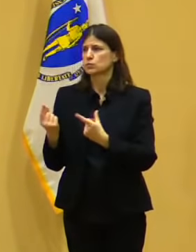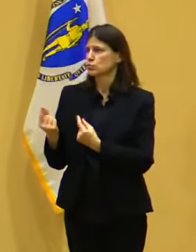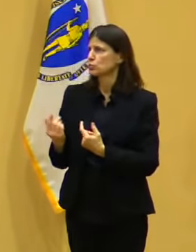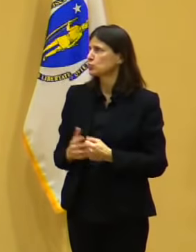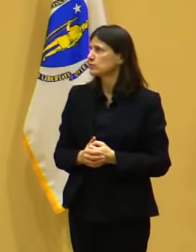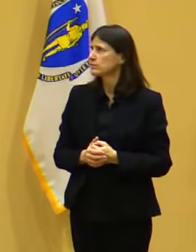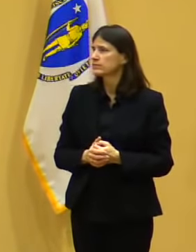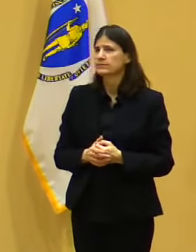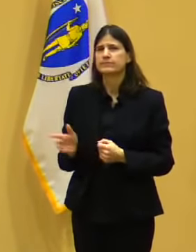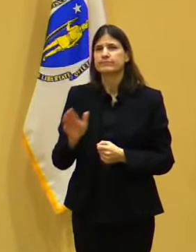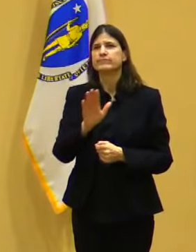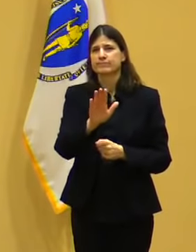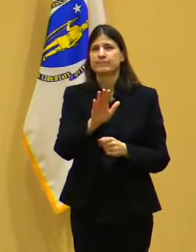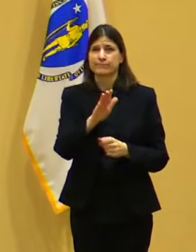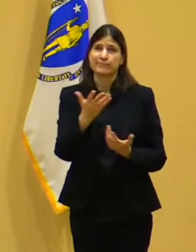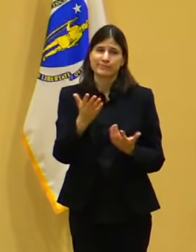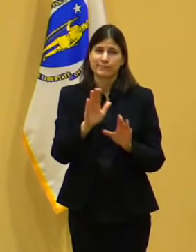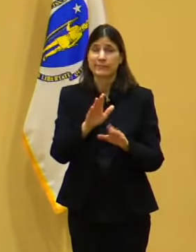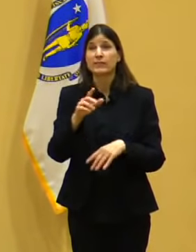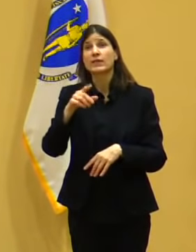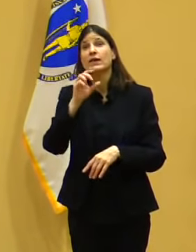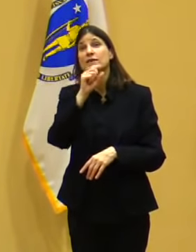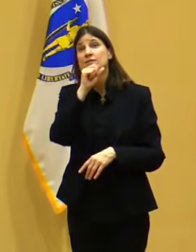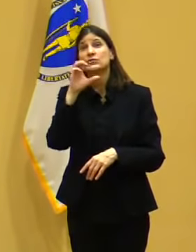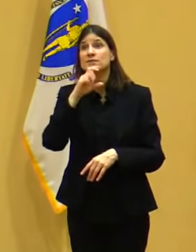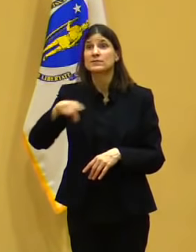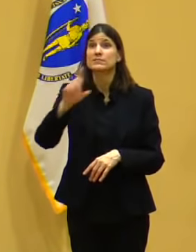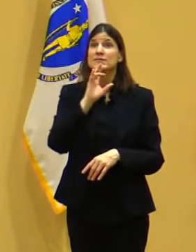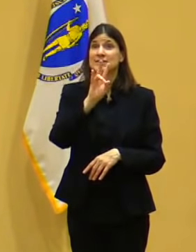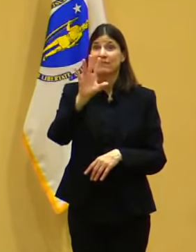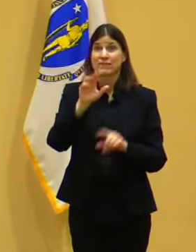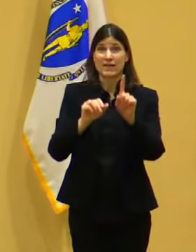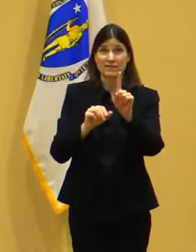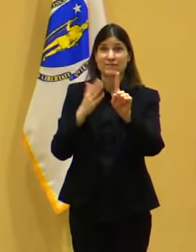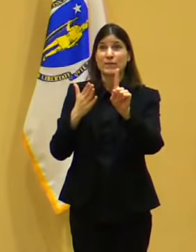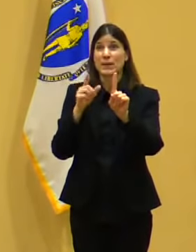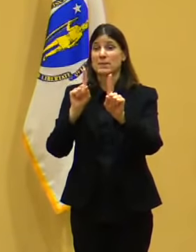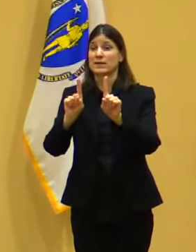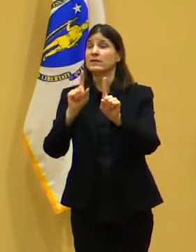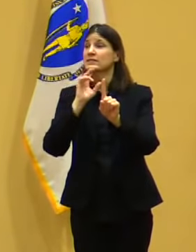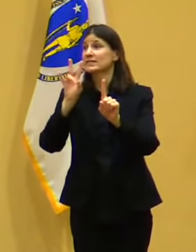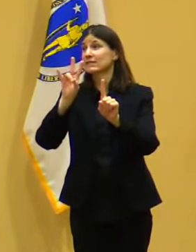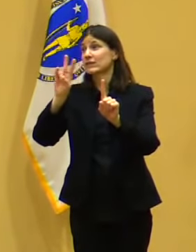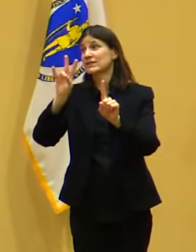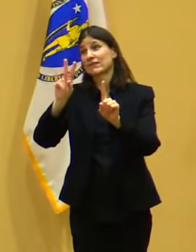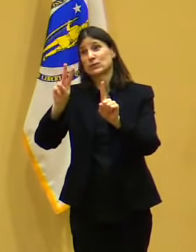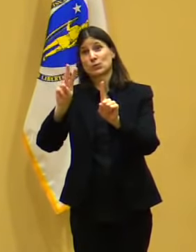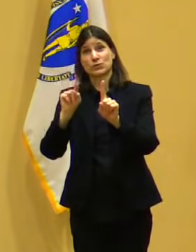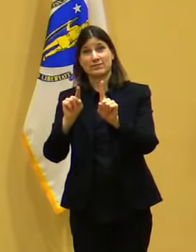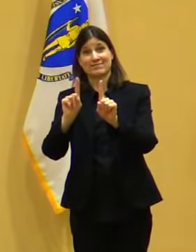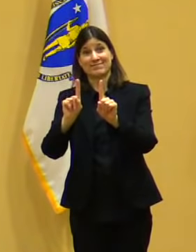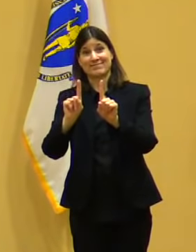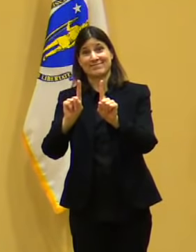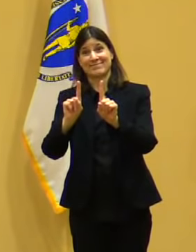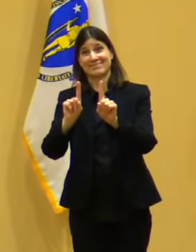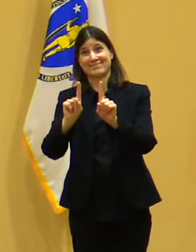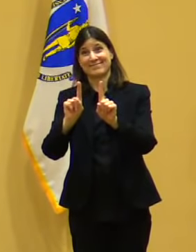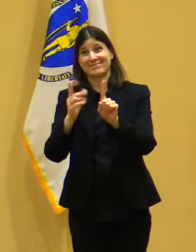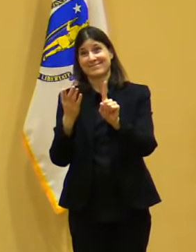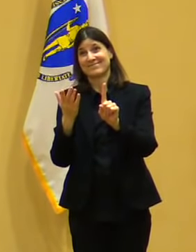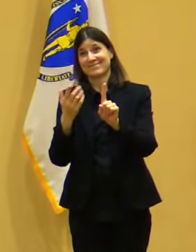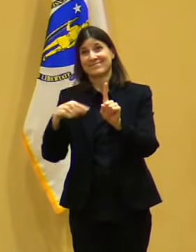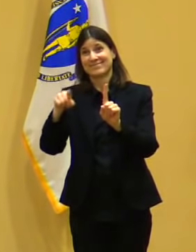companion who have shown up at these sites with the people who are 75-year-old, 75 or older, and have asked exactly that question.